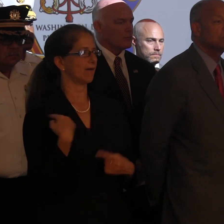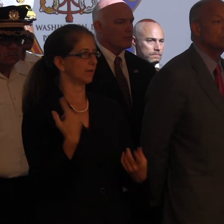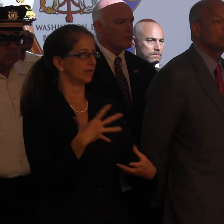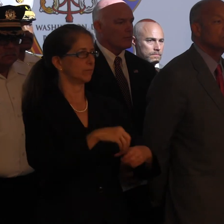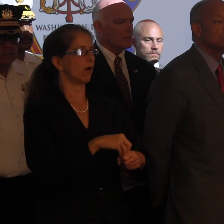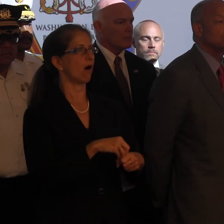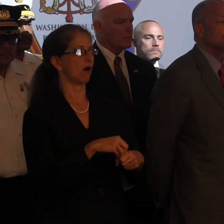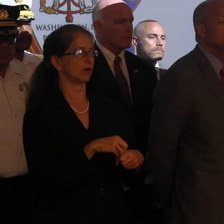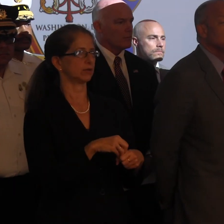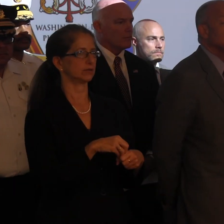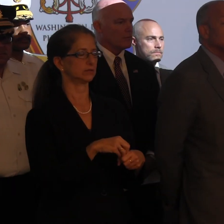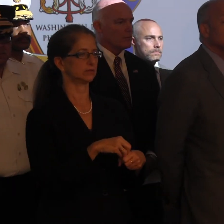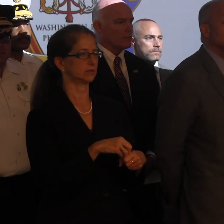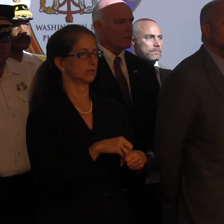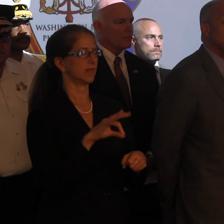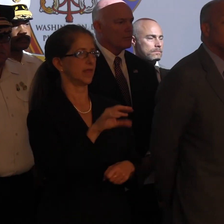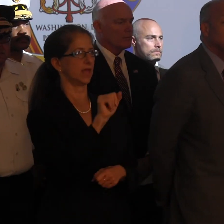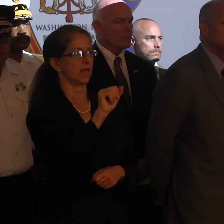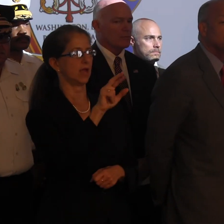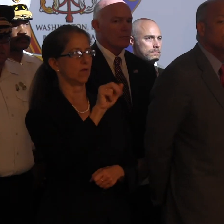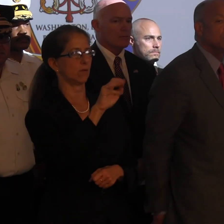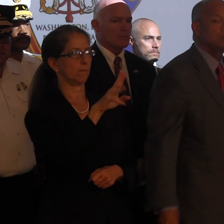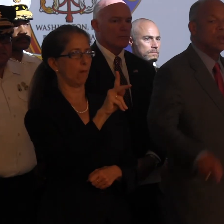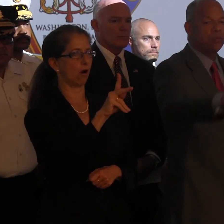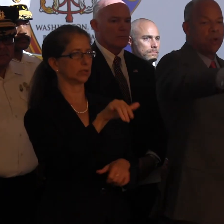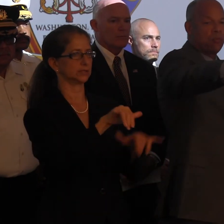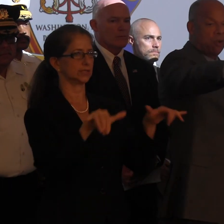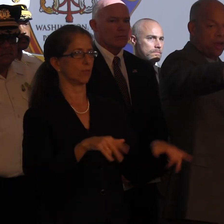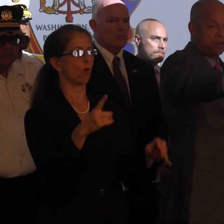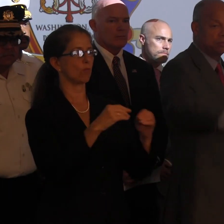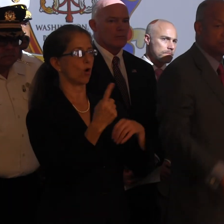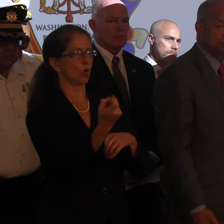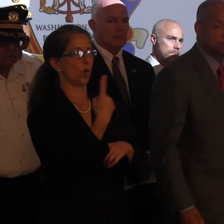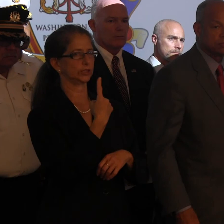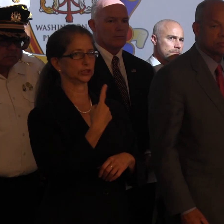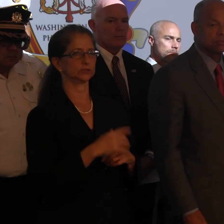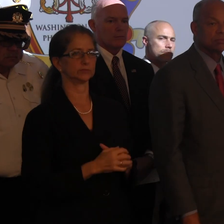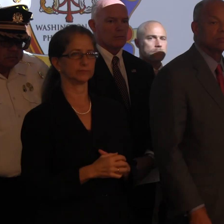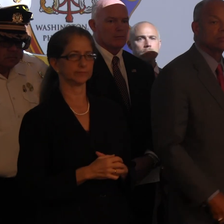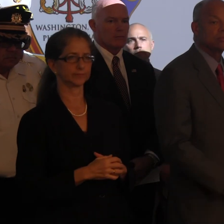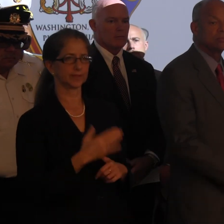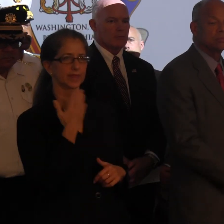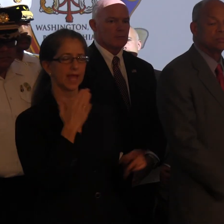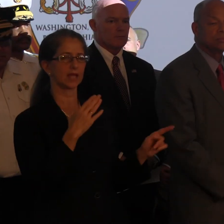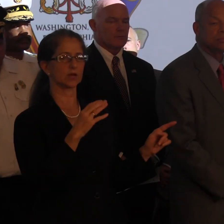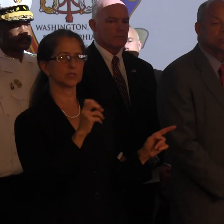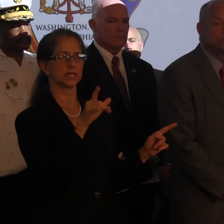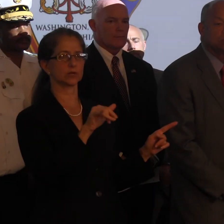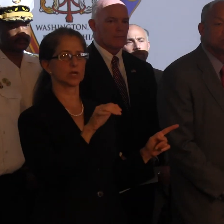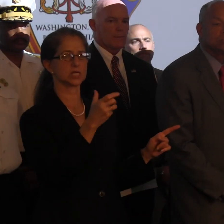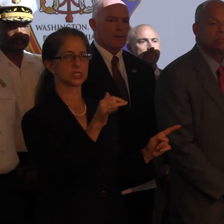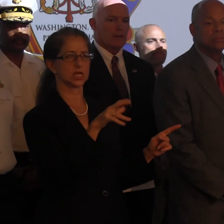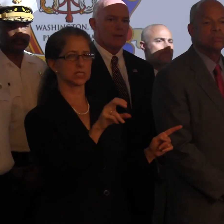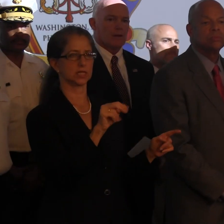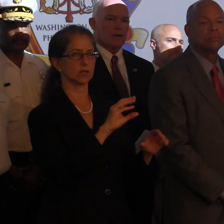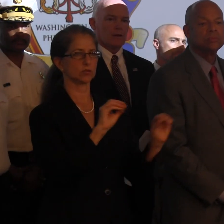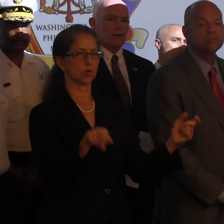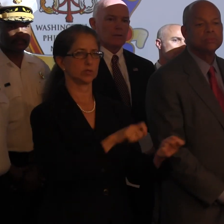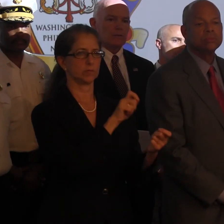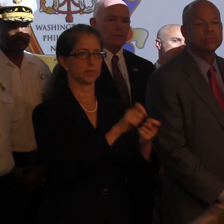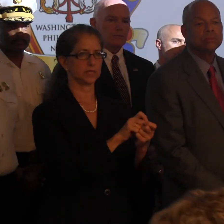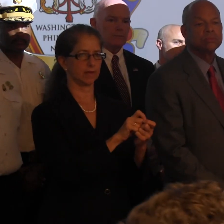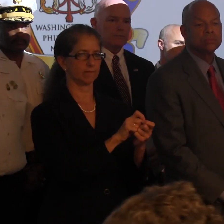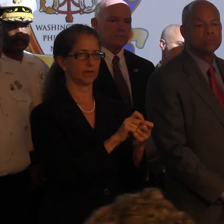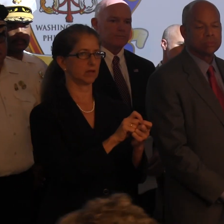part of the Aramark system. Time for one more. Right here. Thank you. Secretary Johnson, you said, as of now, there's no specific